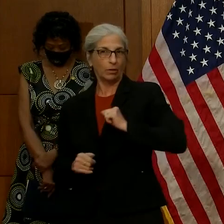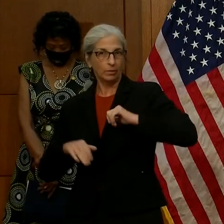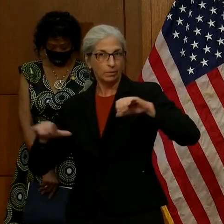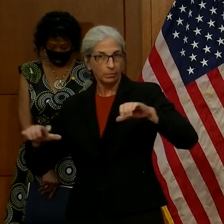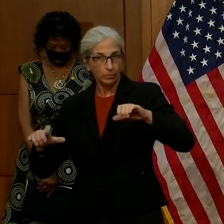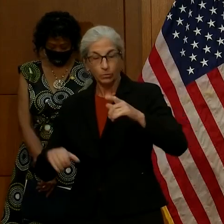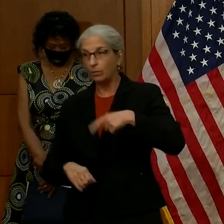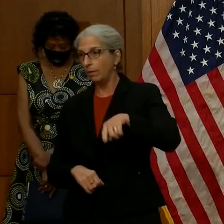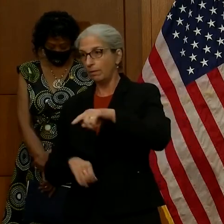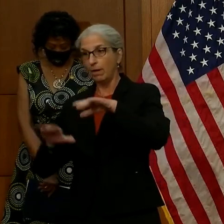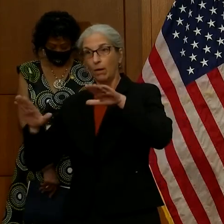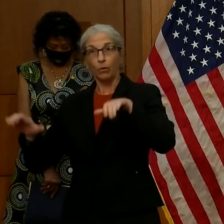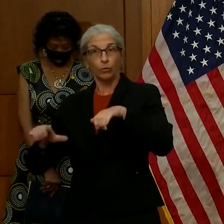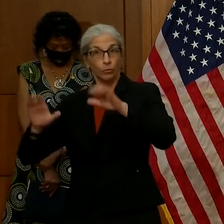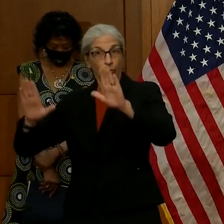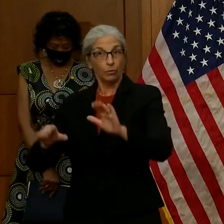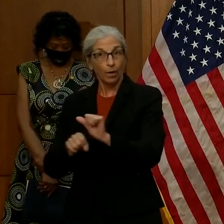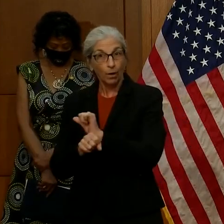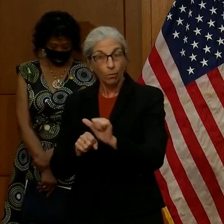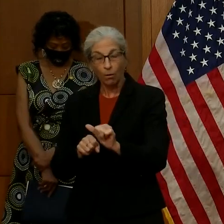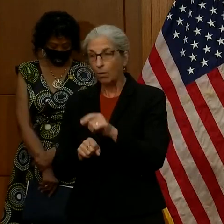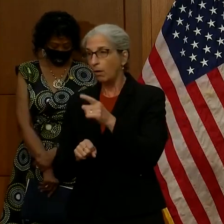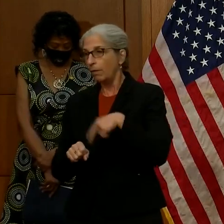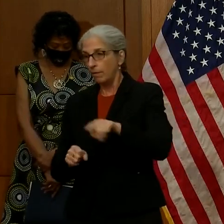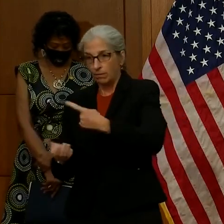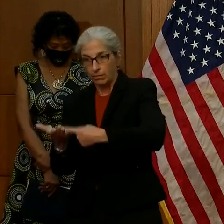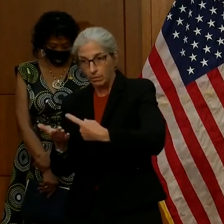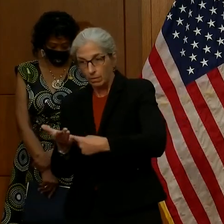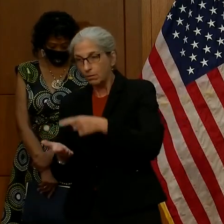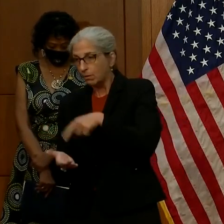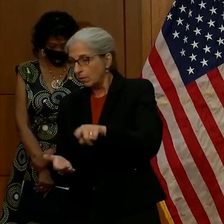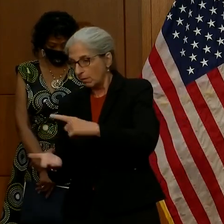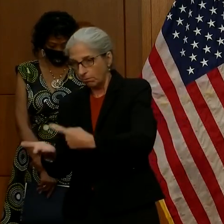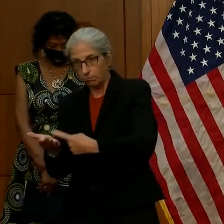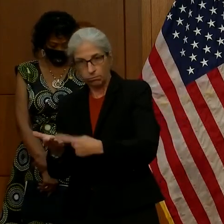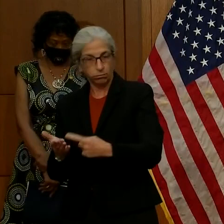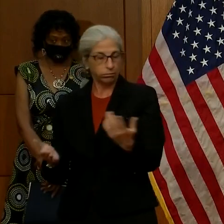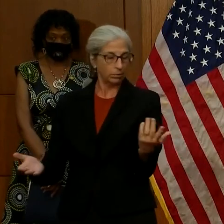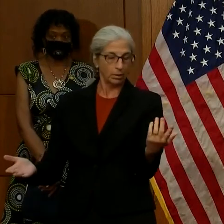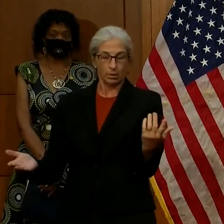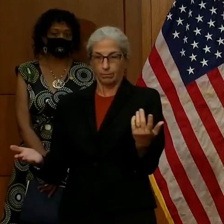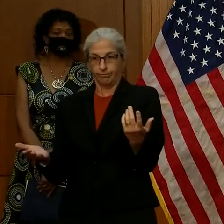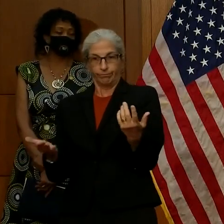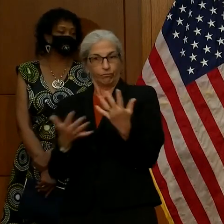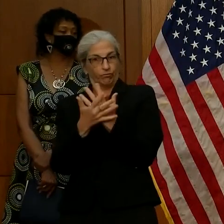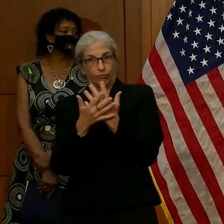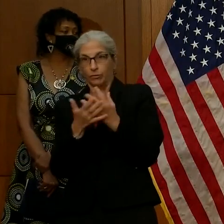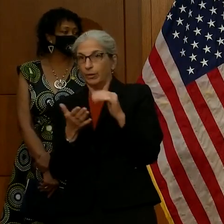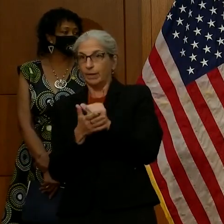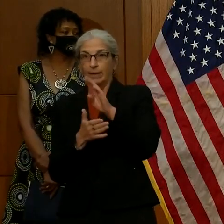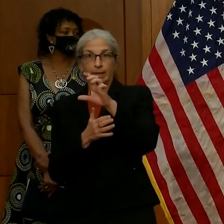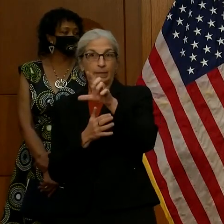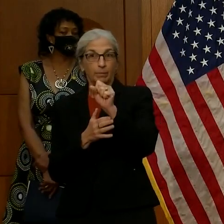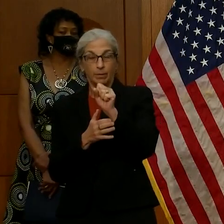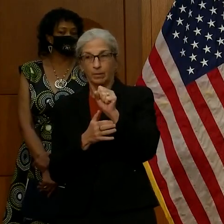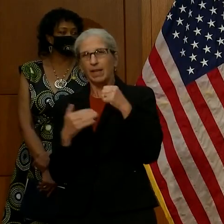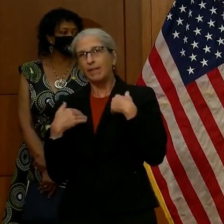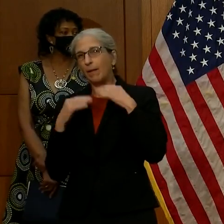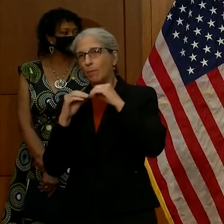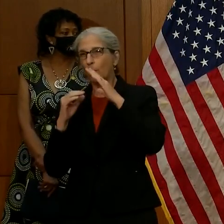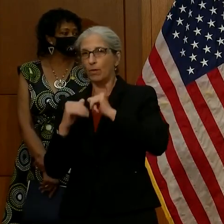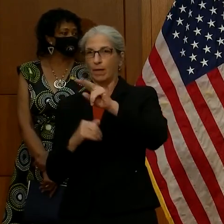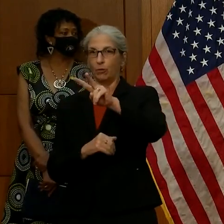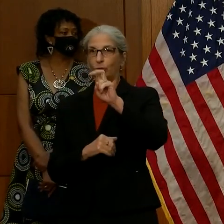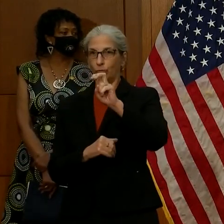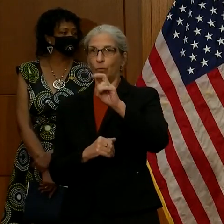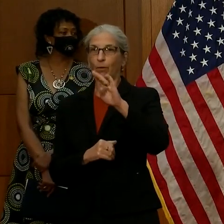great discussions. And they're vetting these bills. And there are a lot of them, probably over 200 of them. And so, when they get